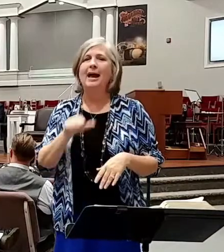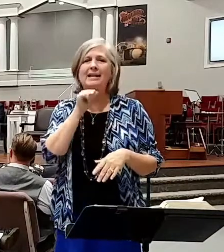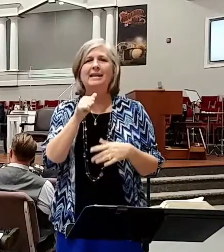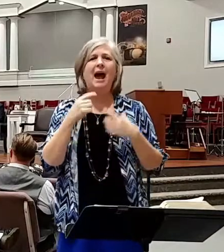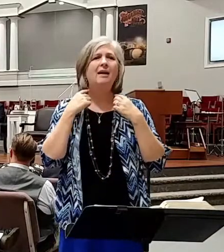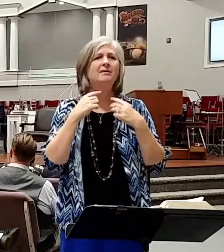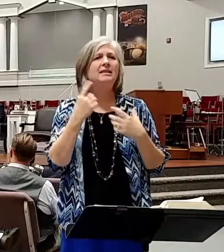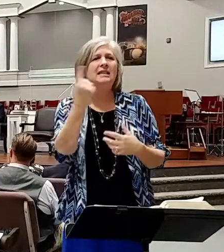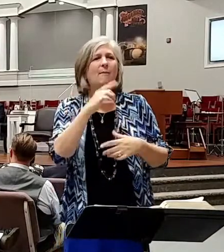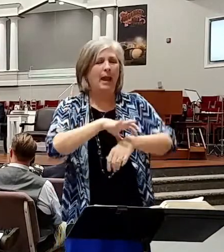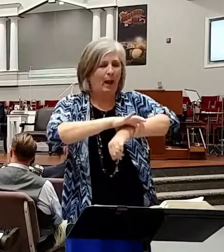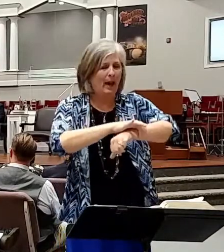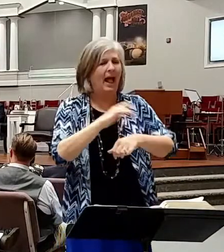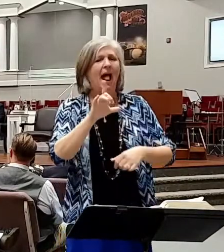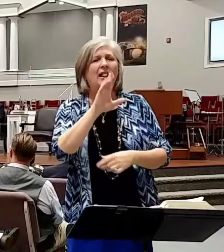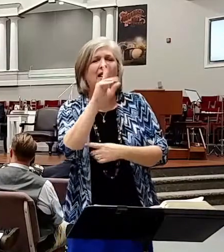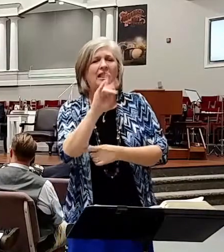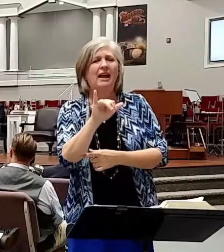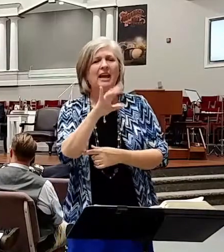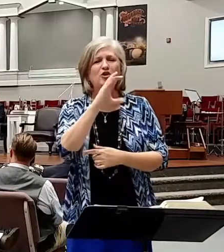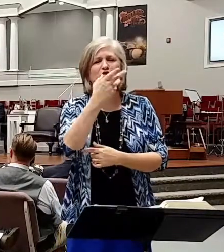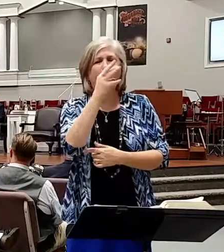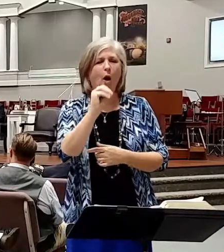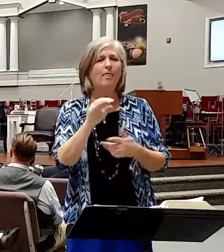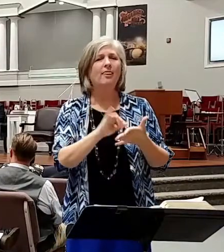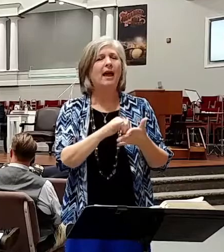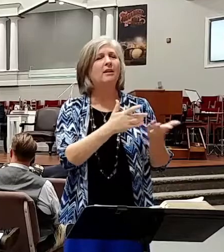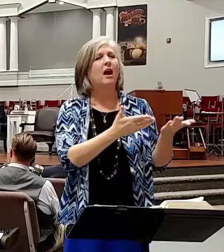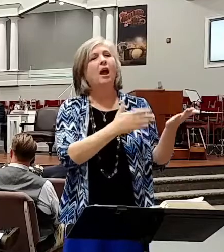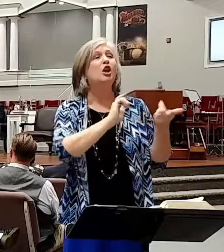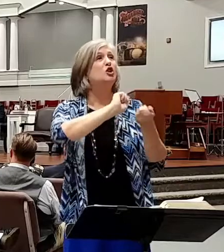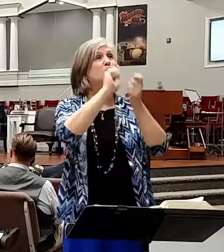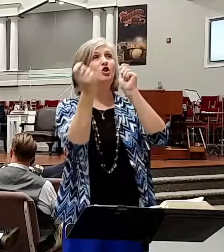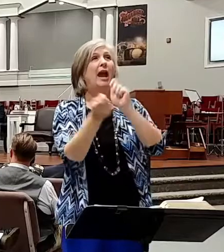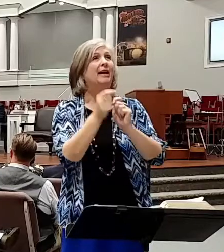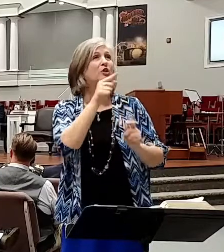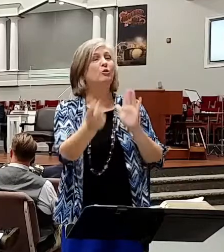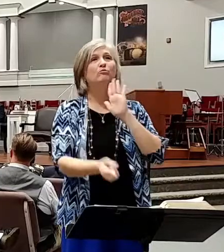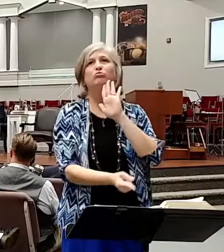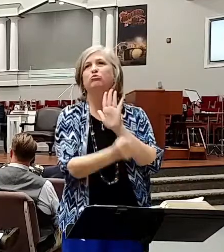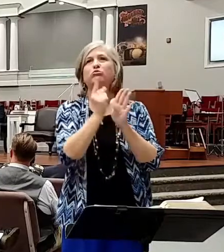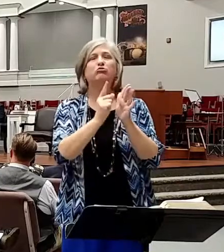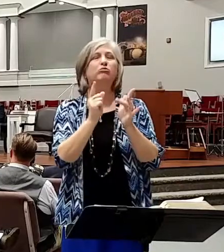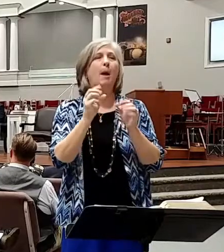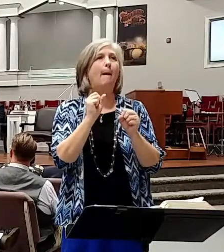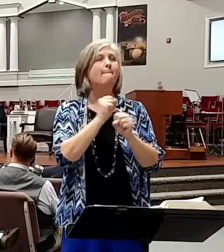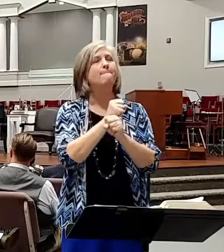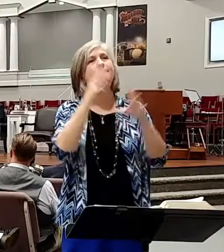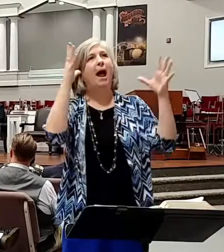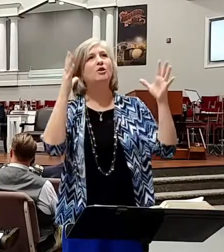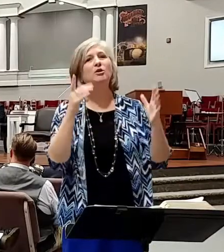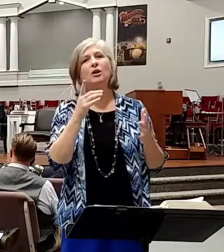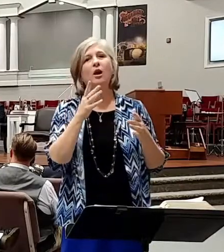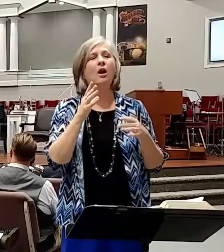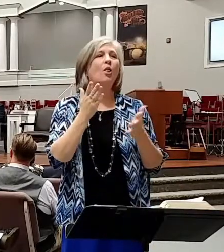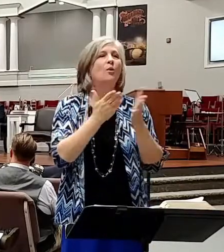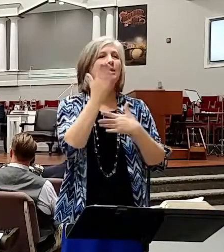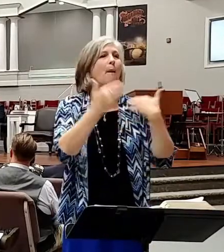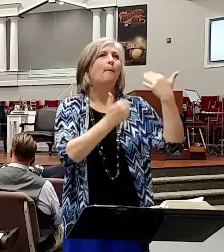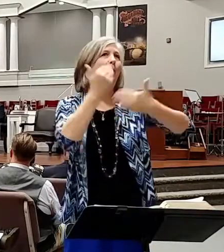lucky charm that you walk around with that automatically changes you some type magically through some process. It's